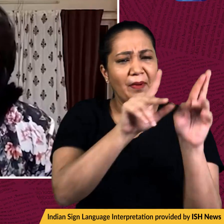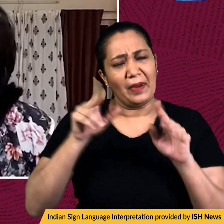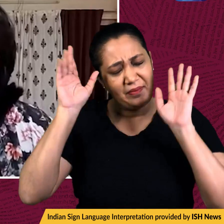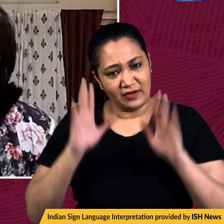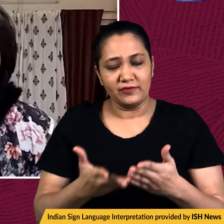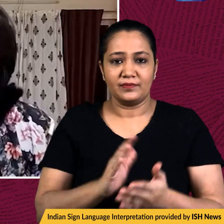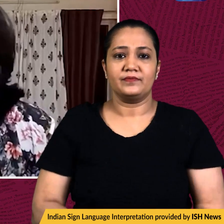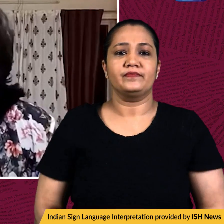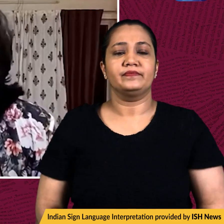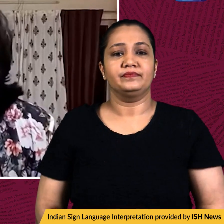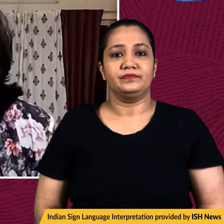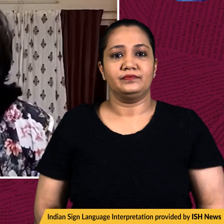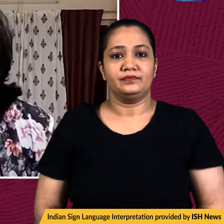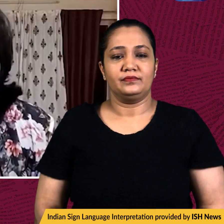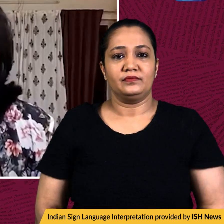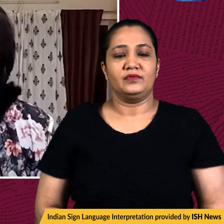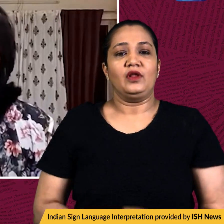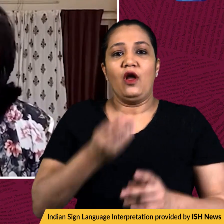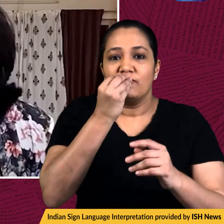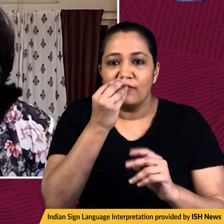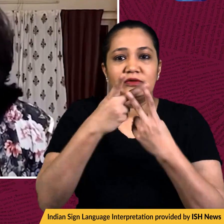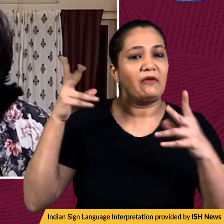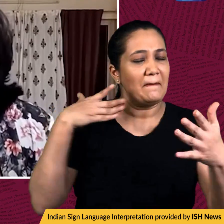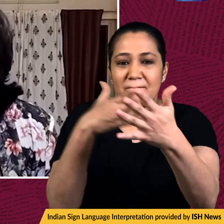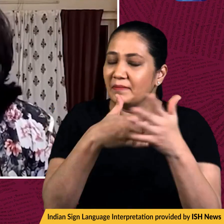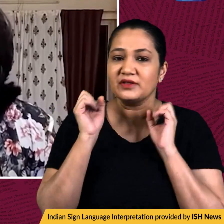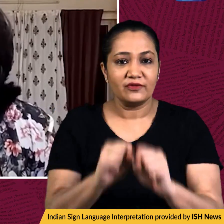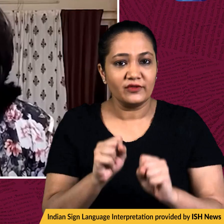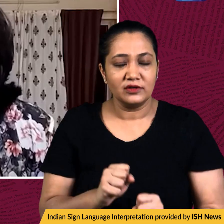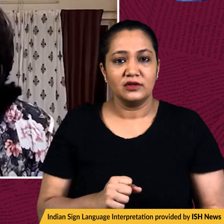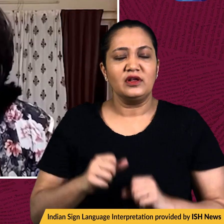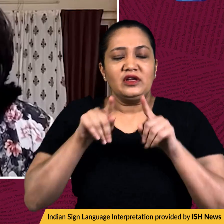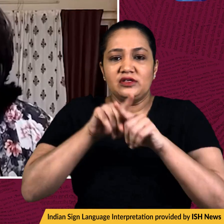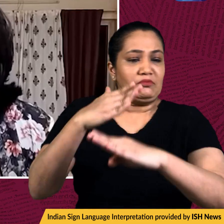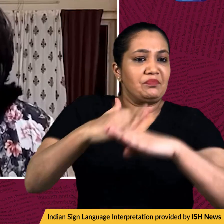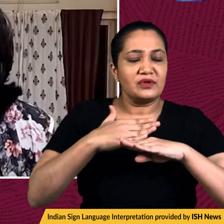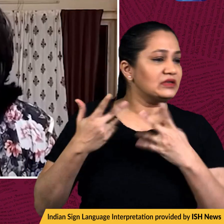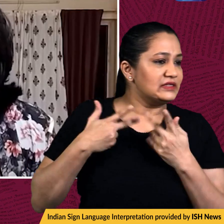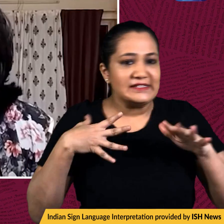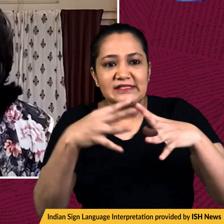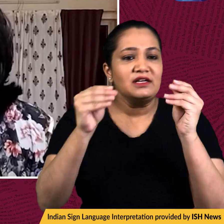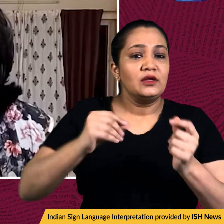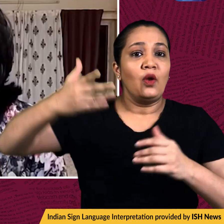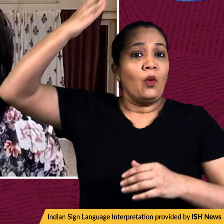statement, I quote, they are breaking food supplies, setting us up in a blockade as in the old Democrat.